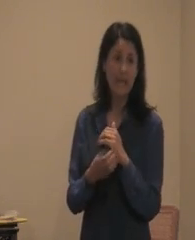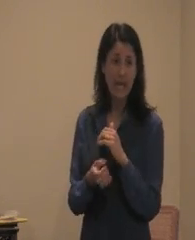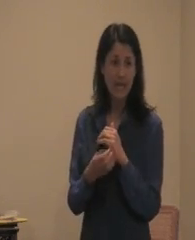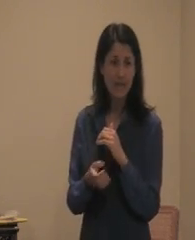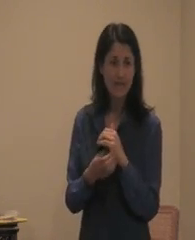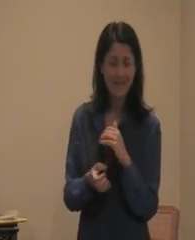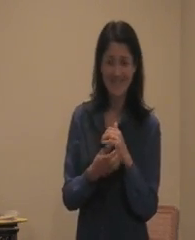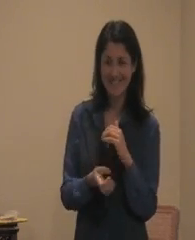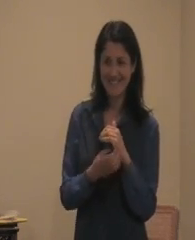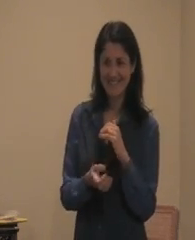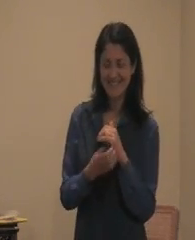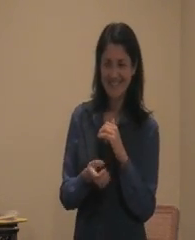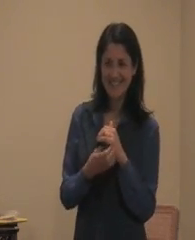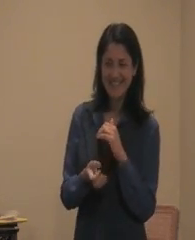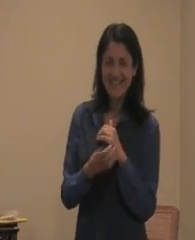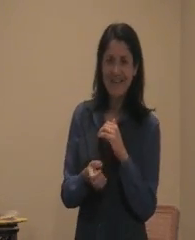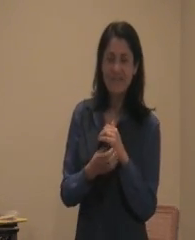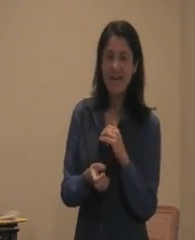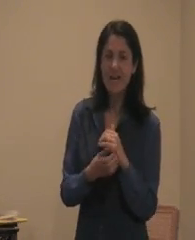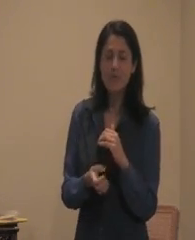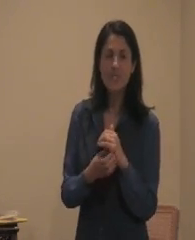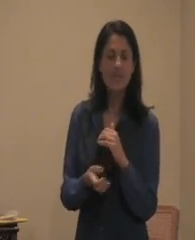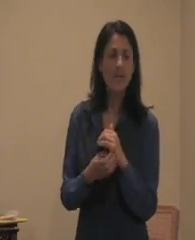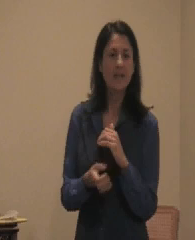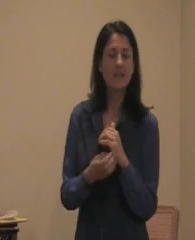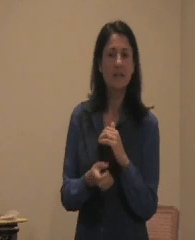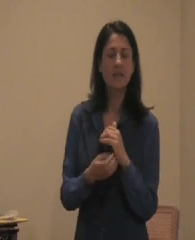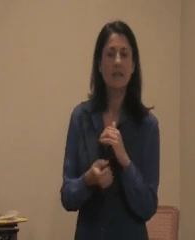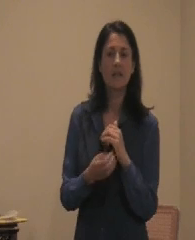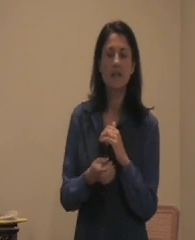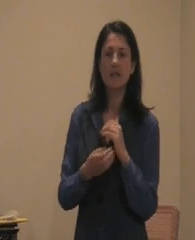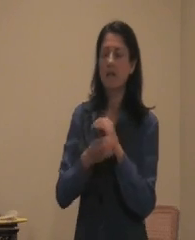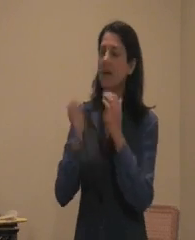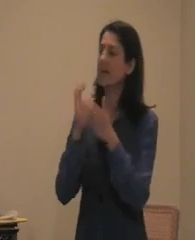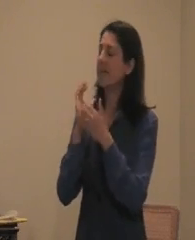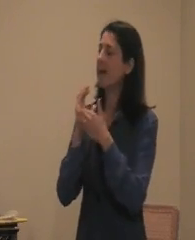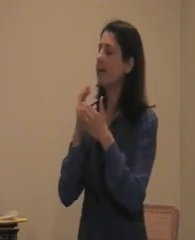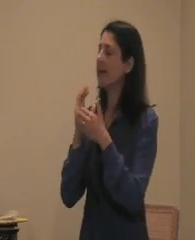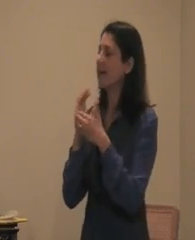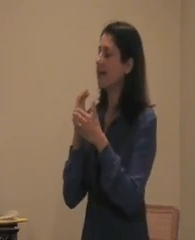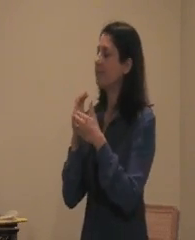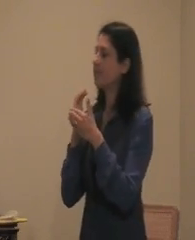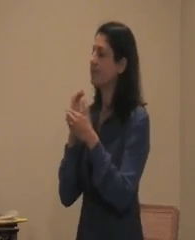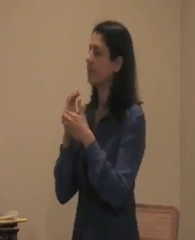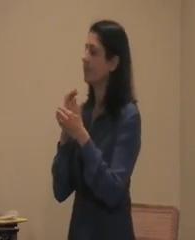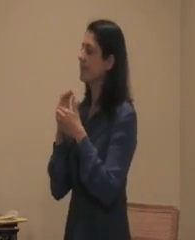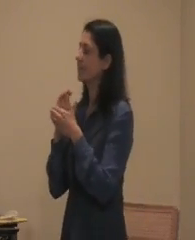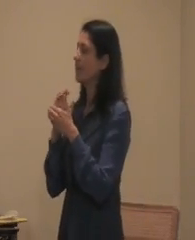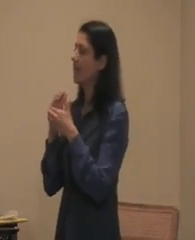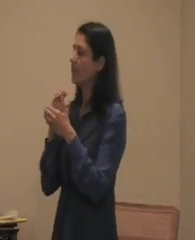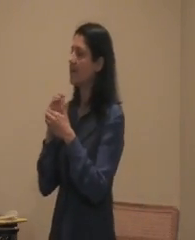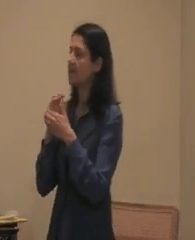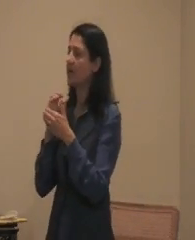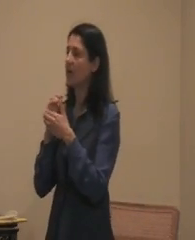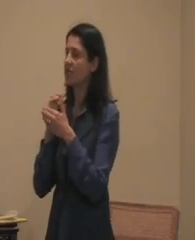like, but I appreciate that my body my subconscious